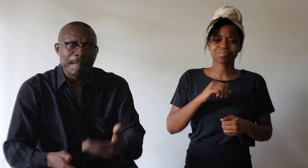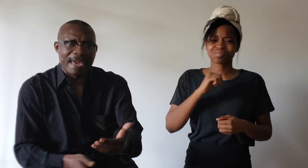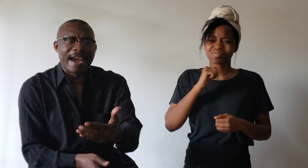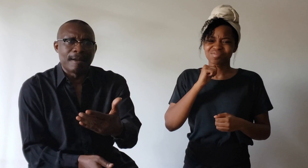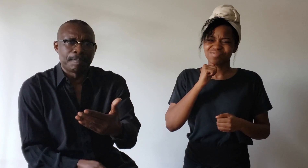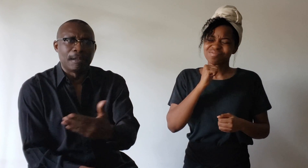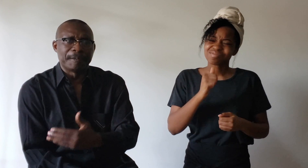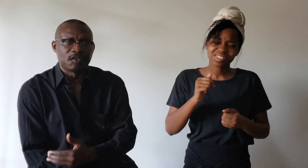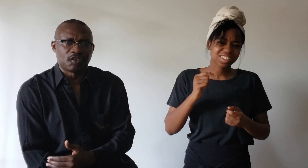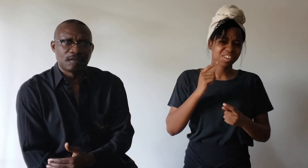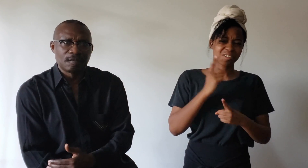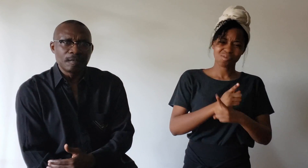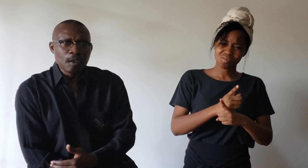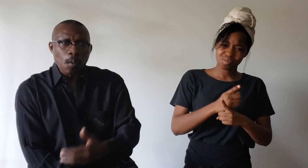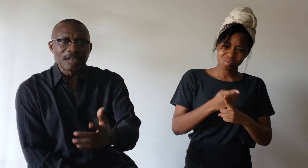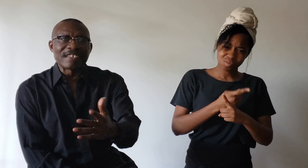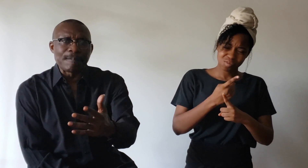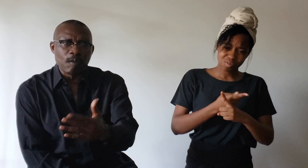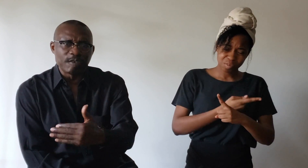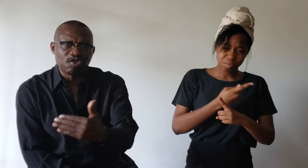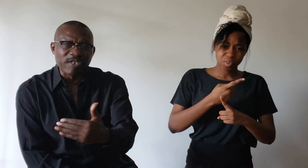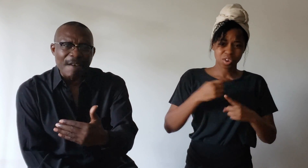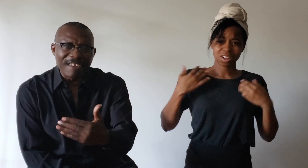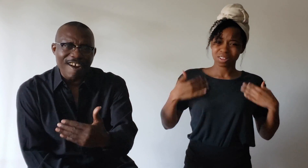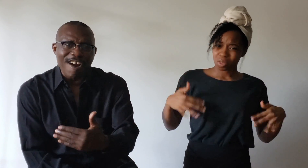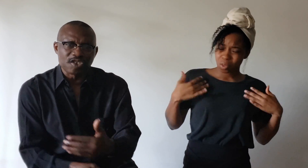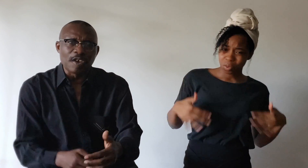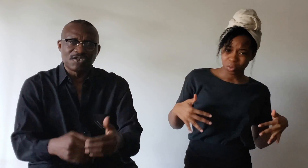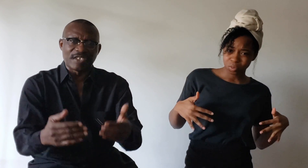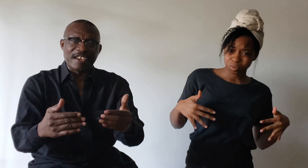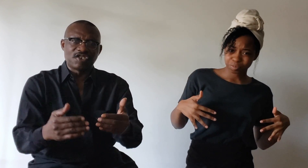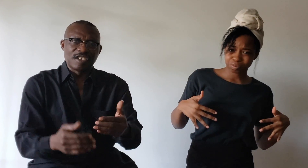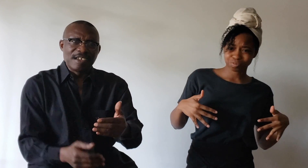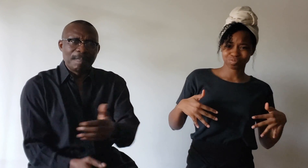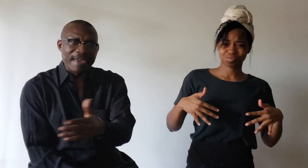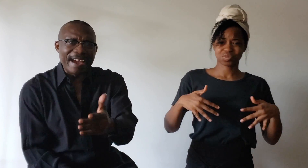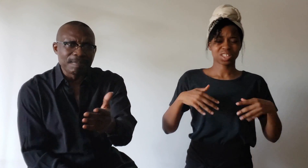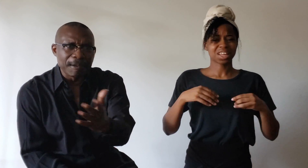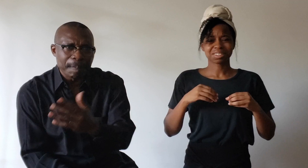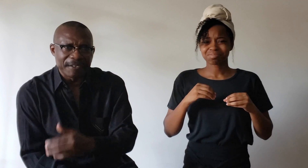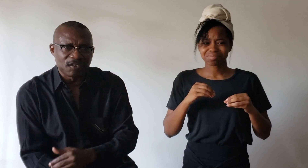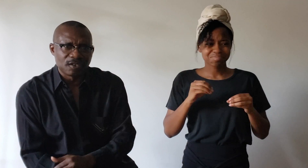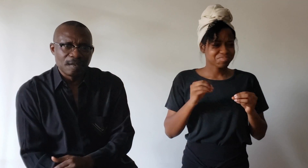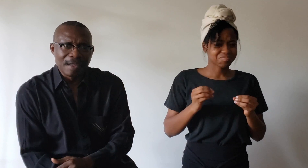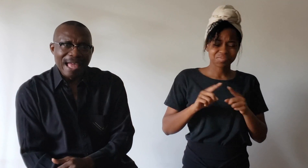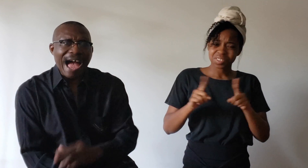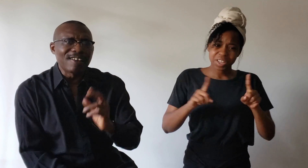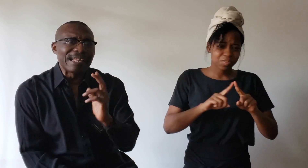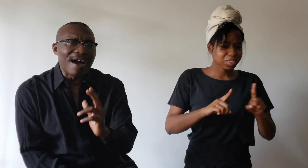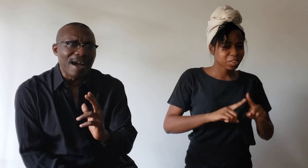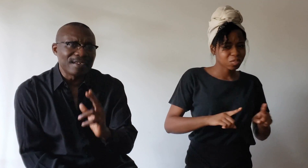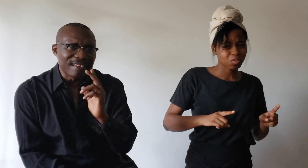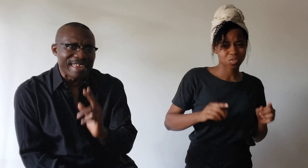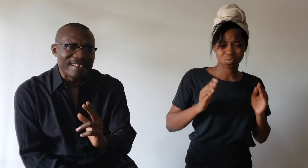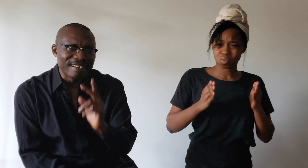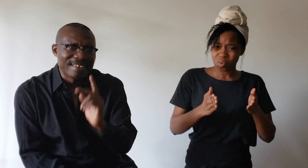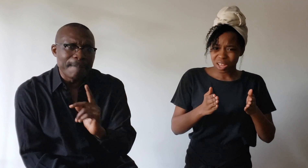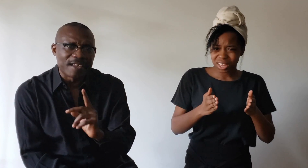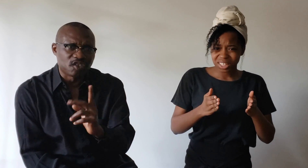behind pulpits? What's up with driving cars on stage behind pulpits? How long can gimmicks